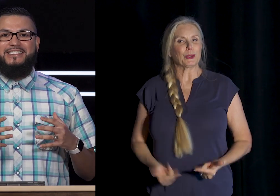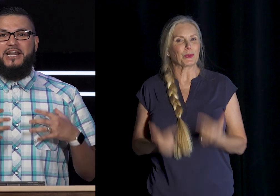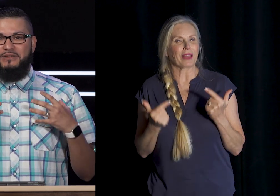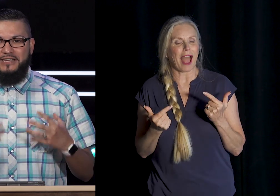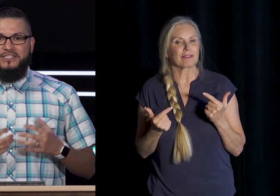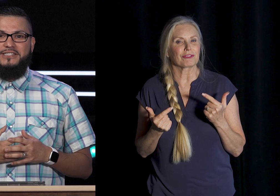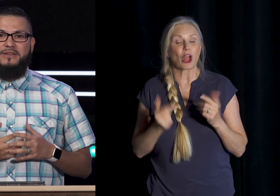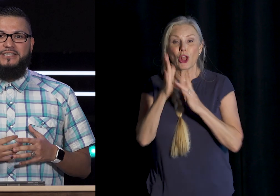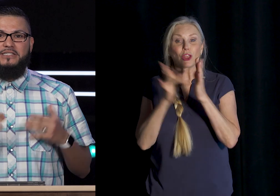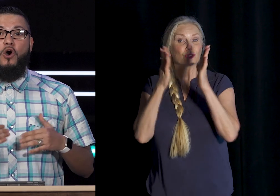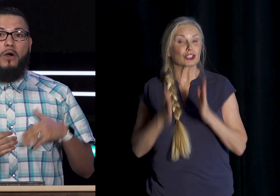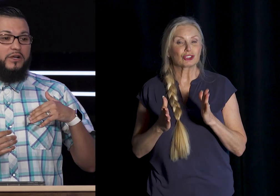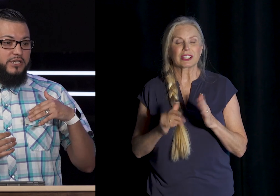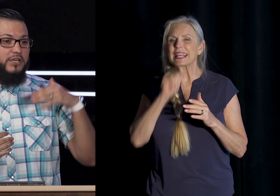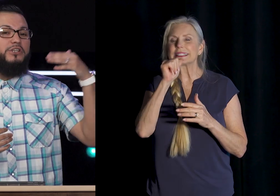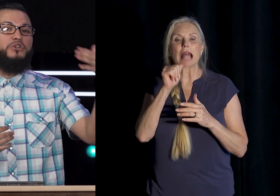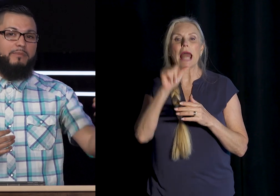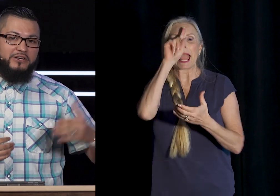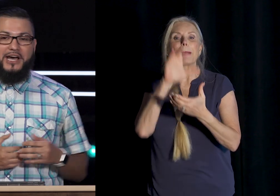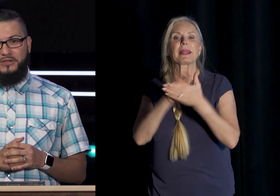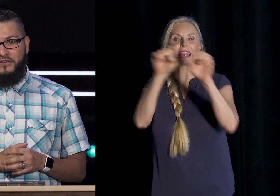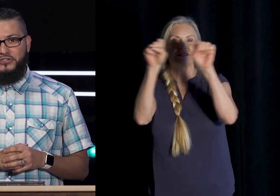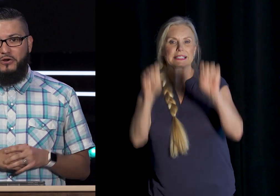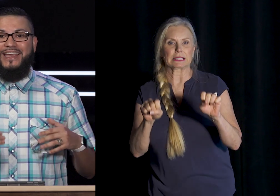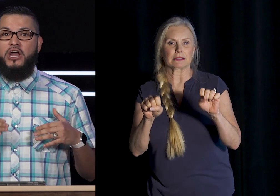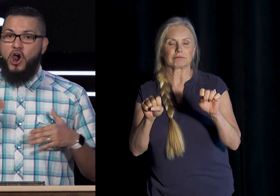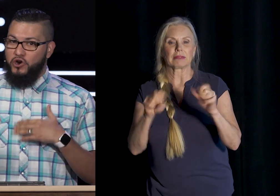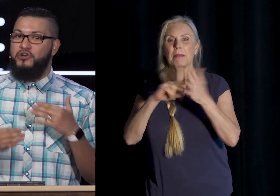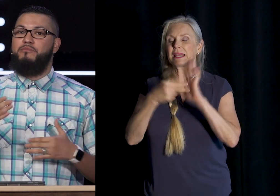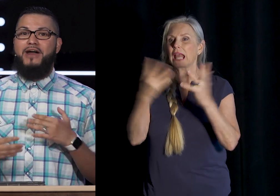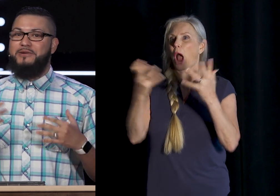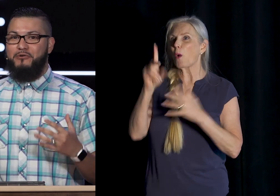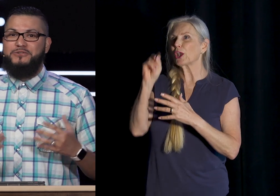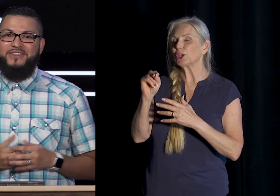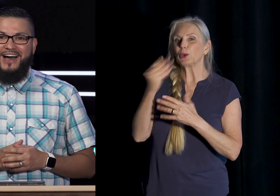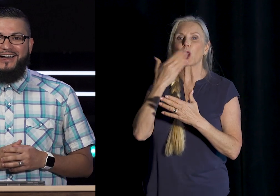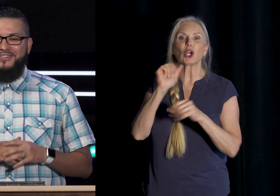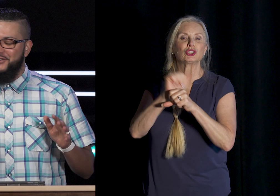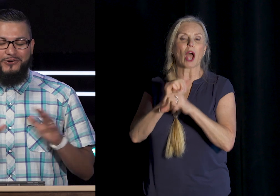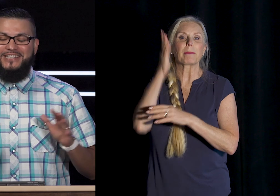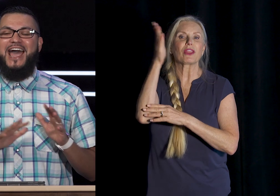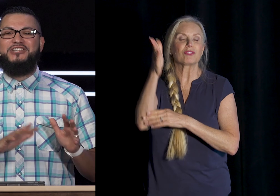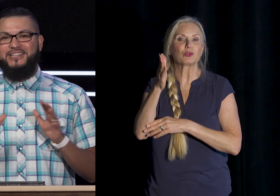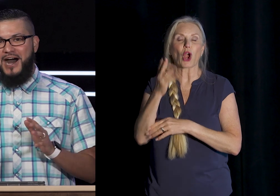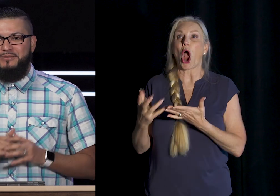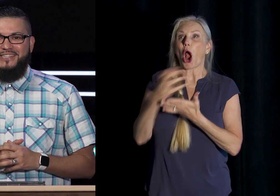not a belief system That says Oh I want to do a better job In the future Or I can earn good brownie points With God No no no It's actually the opposite